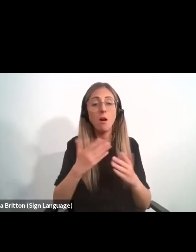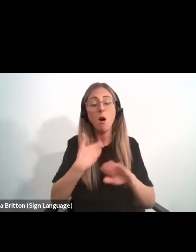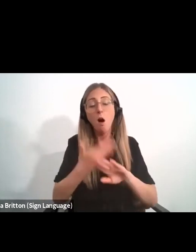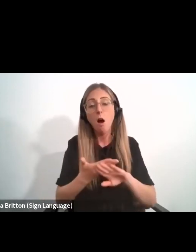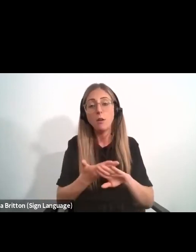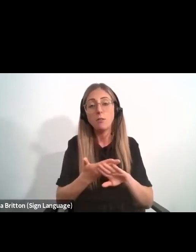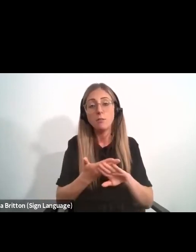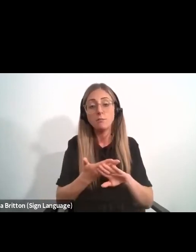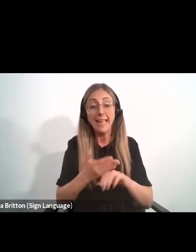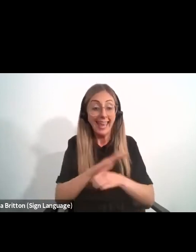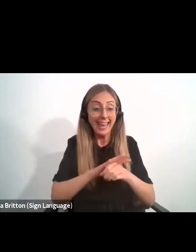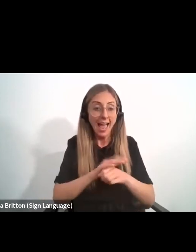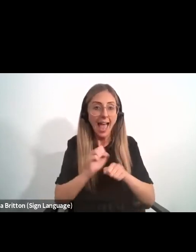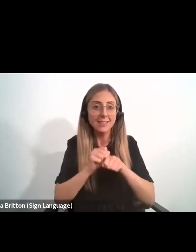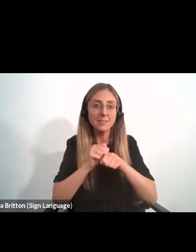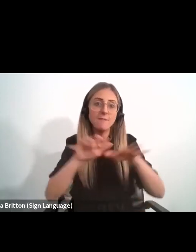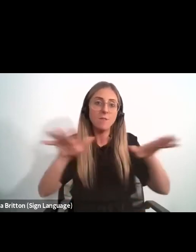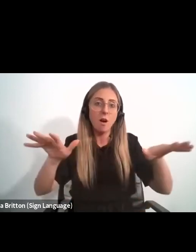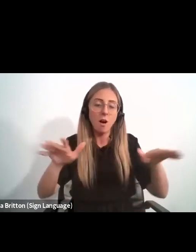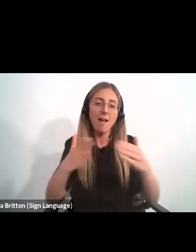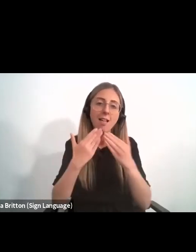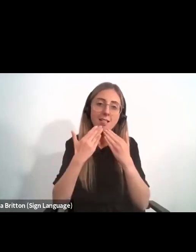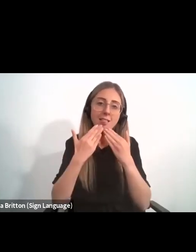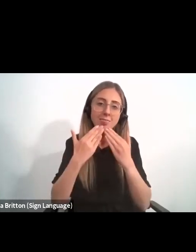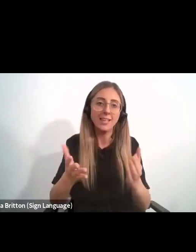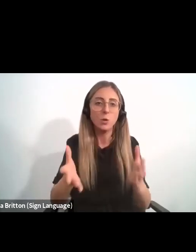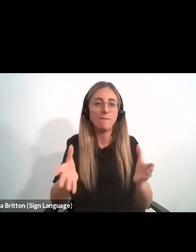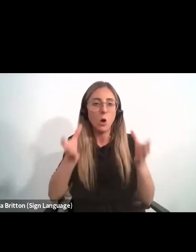and beyond. I thank you for your attention.